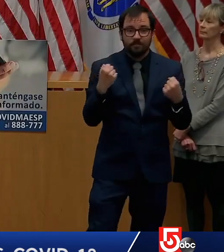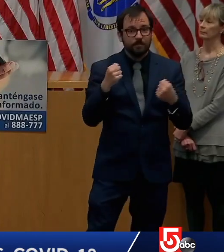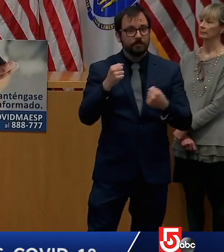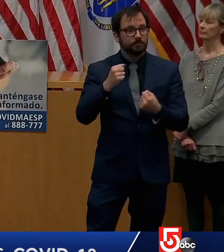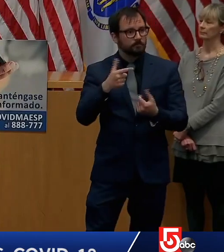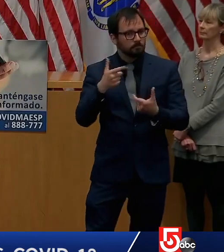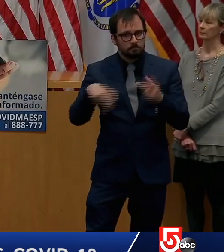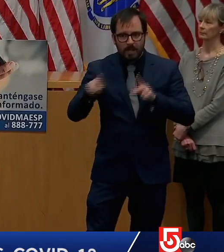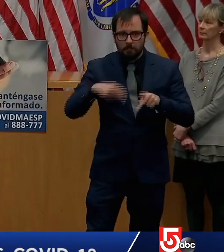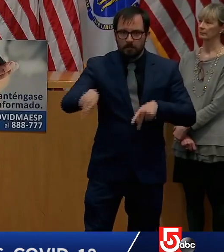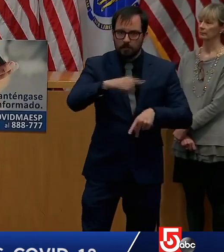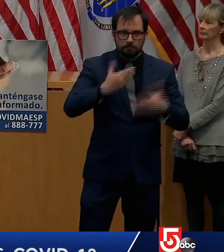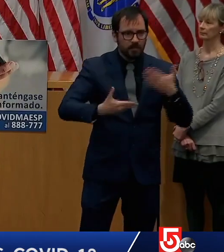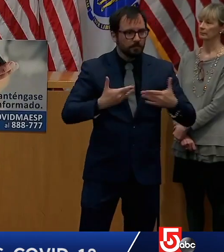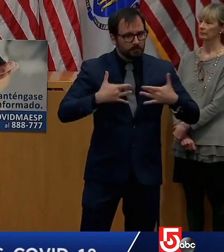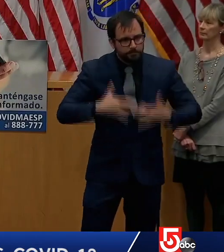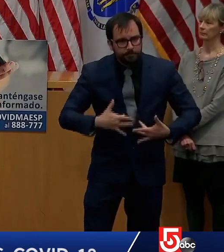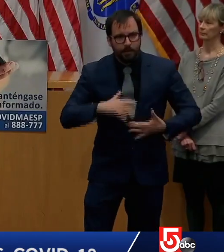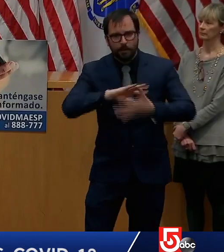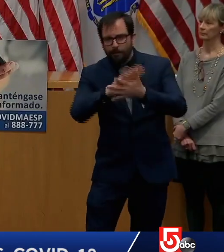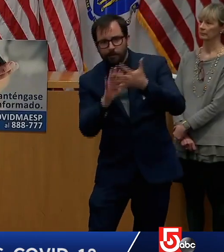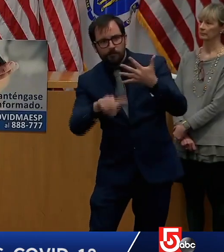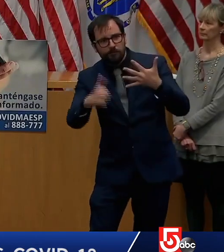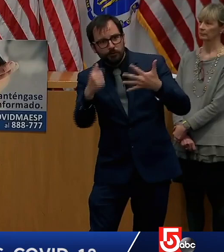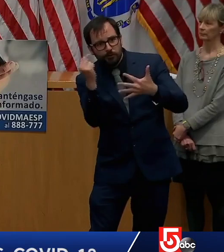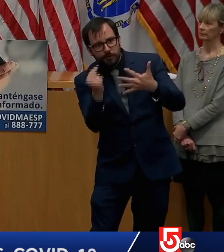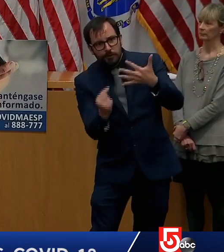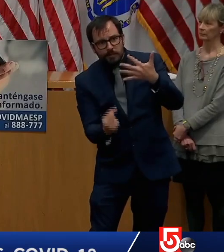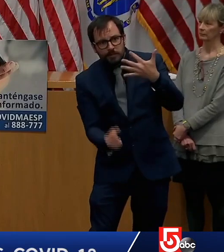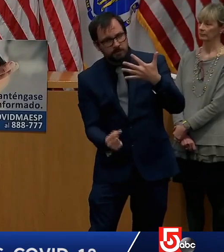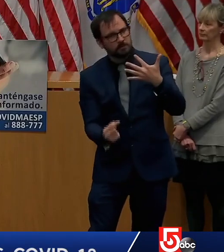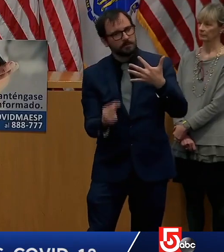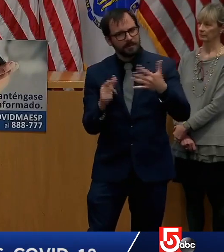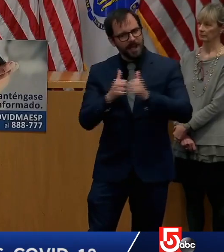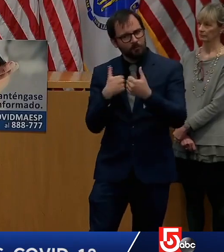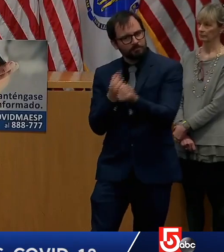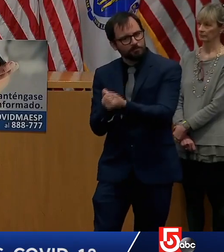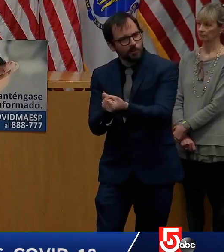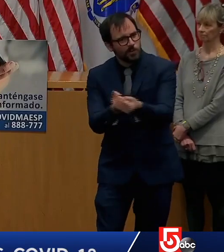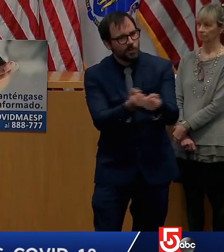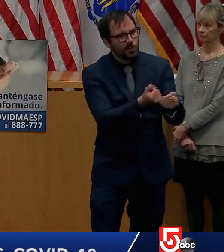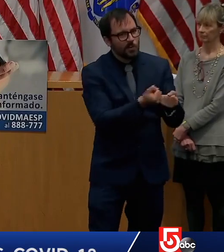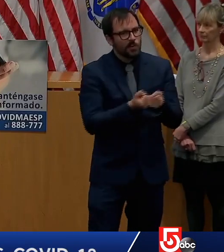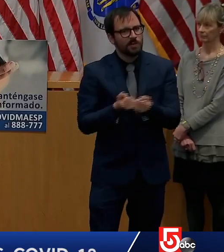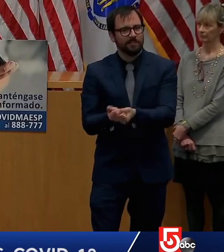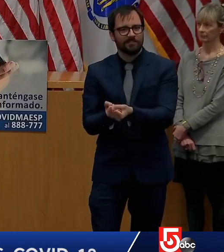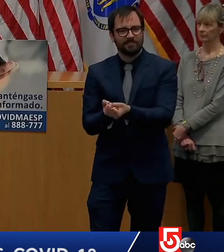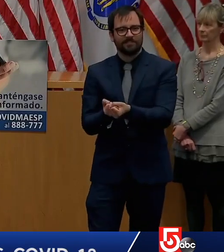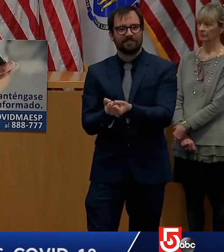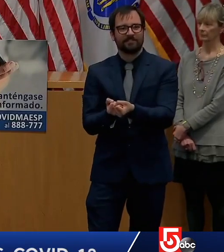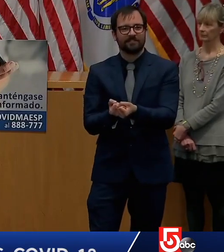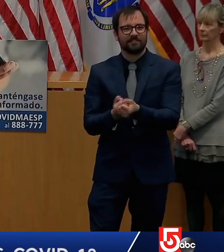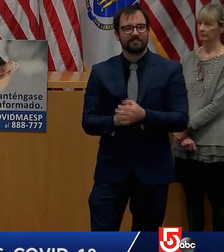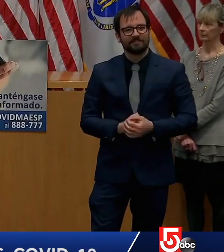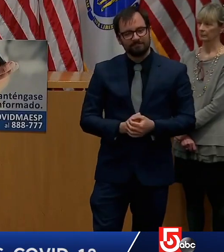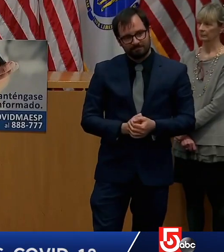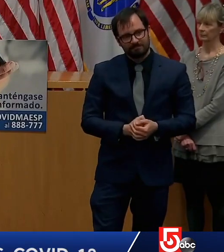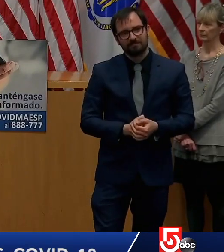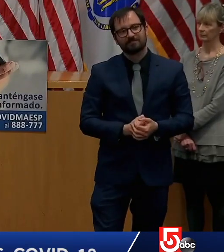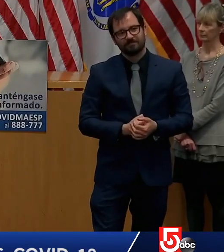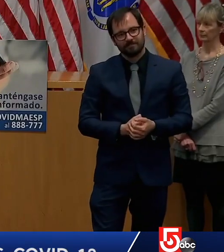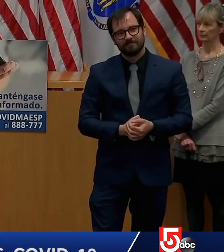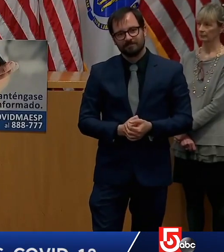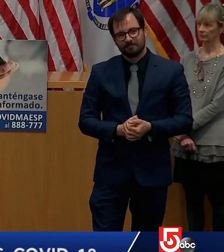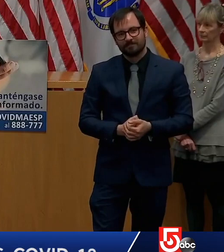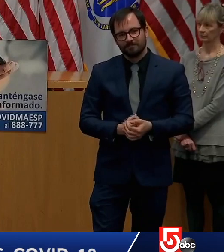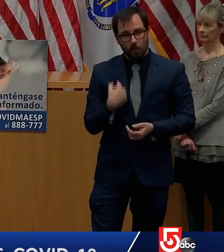essential standards that our students need to learn to be able to go to the next grade. So those are kind of the four big buckets that will be